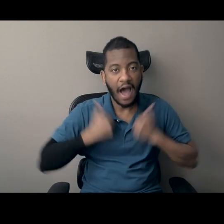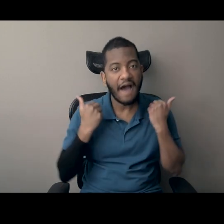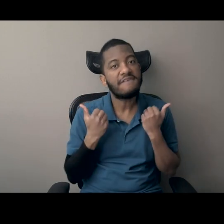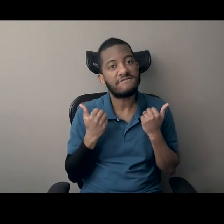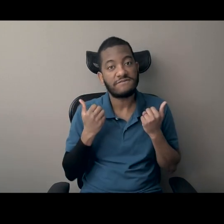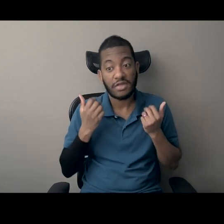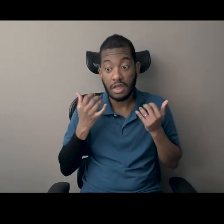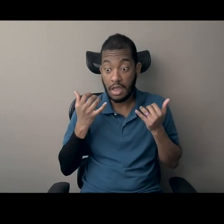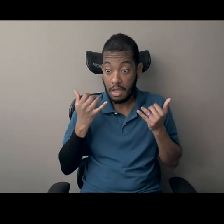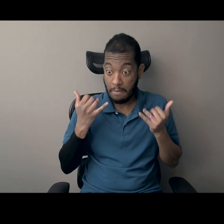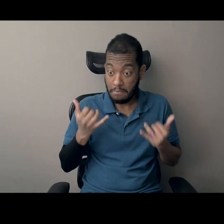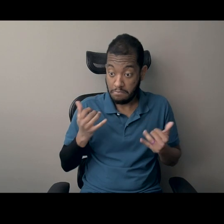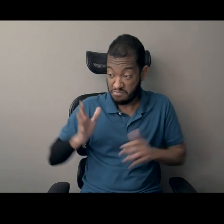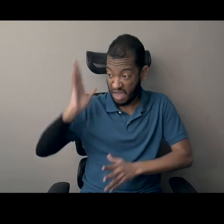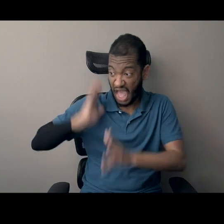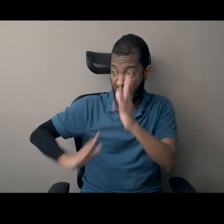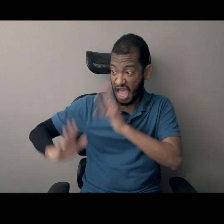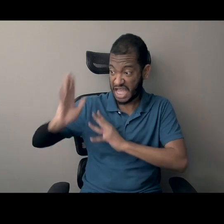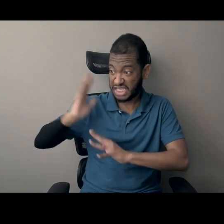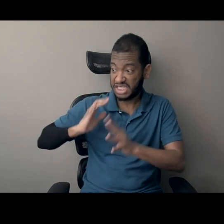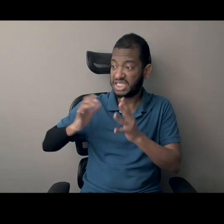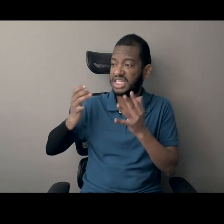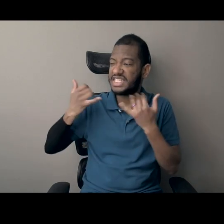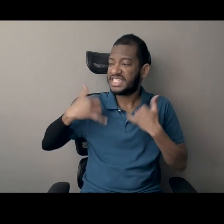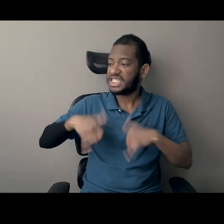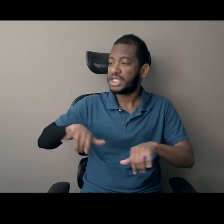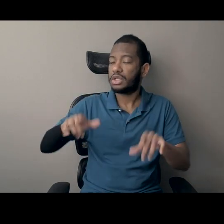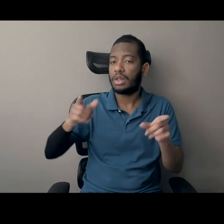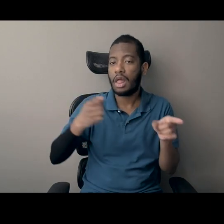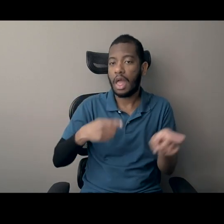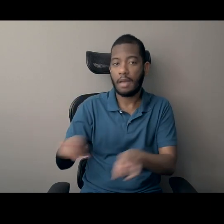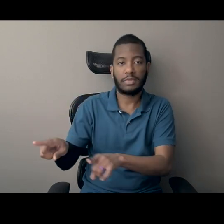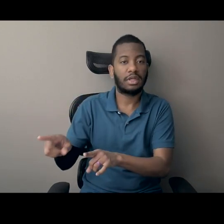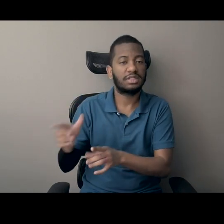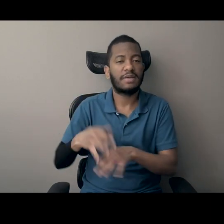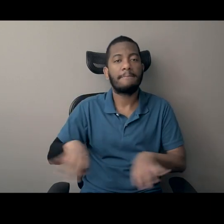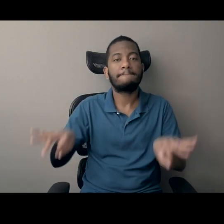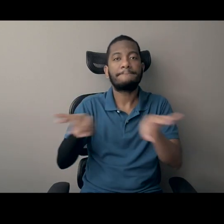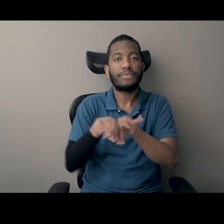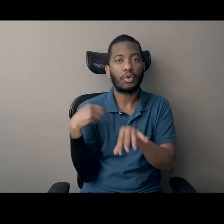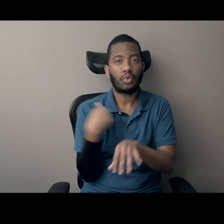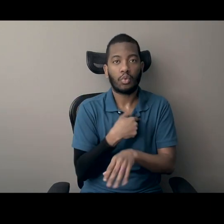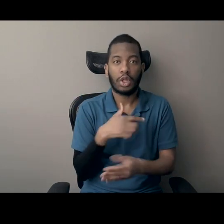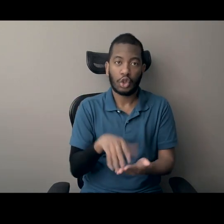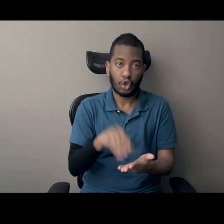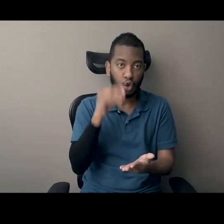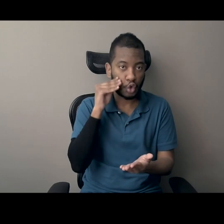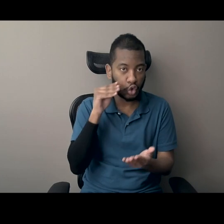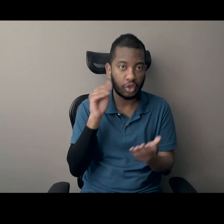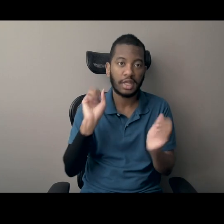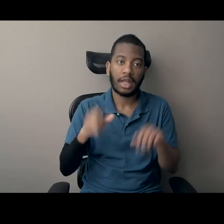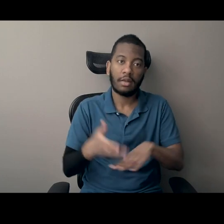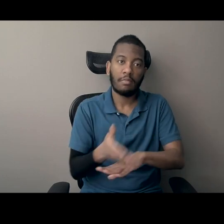the past is prologue, and we need to, um, to learn from it so that we can all do better.